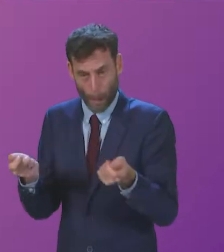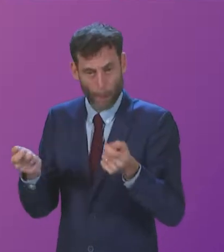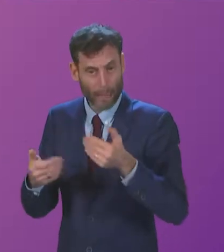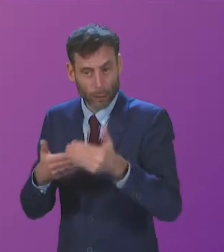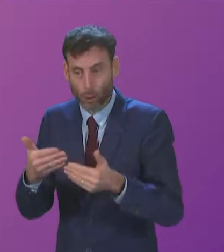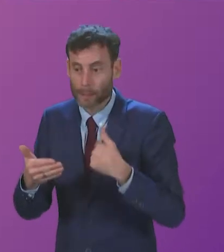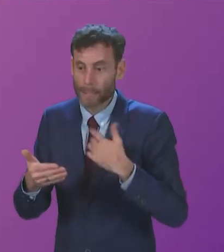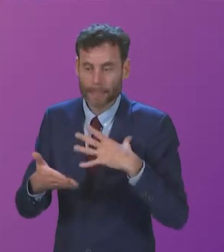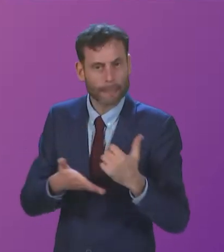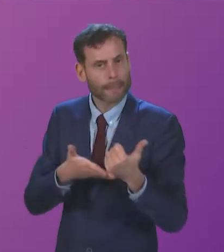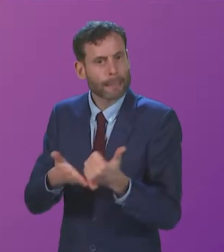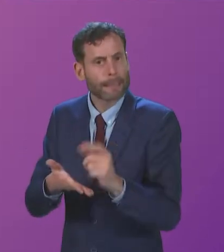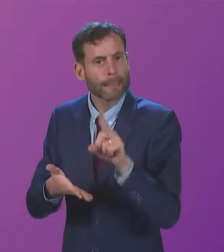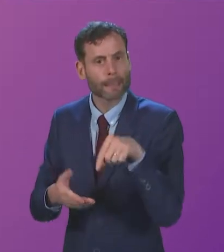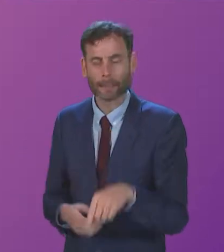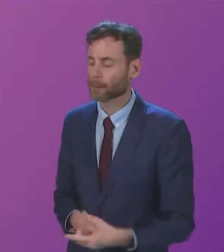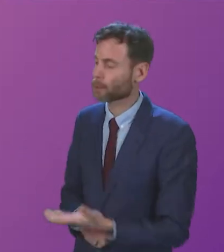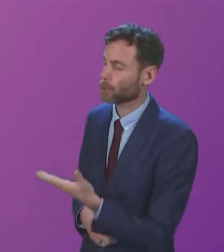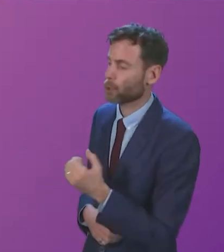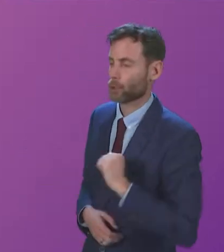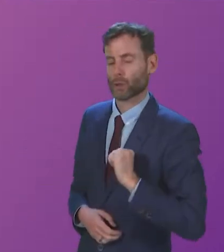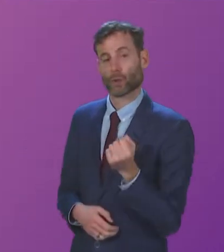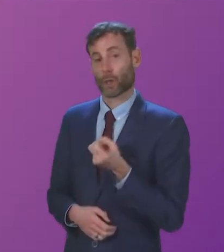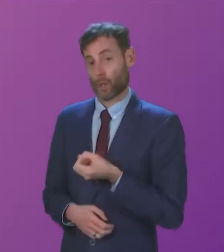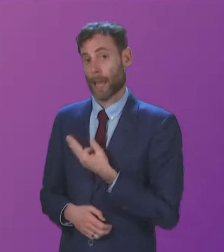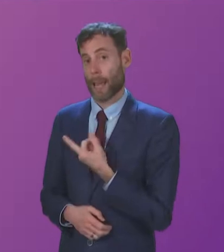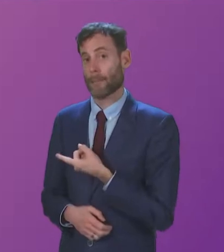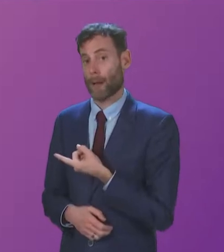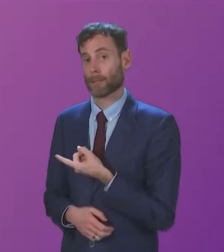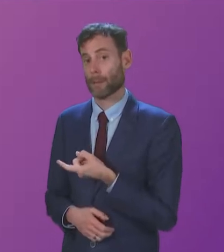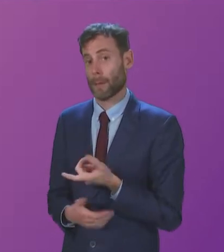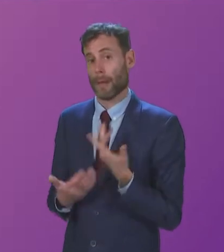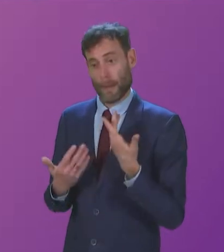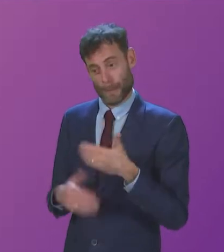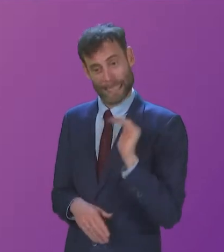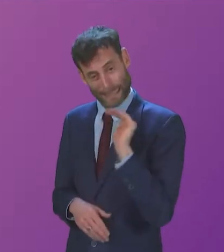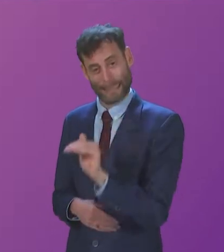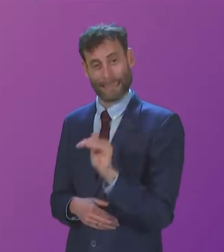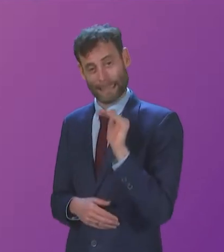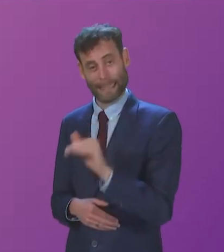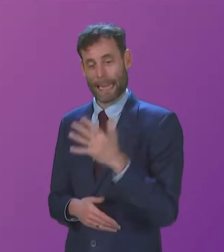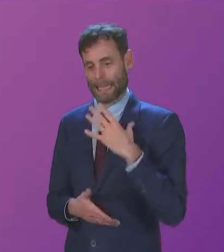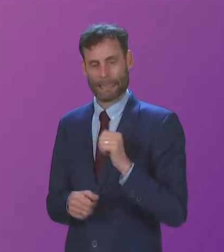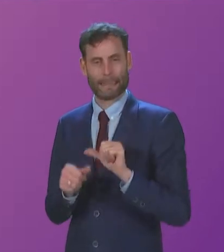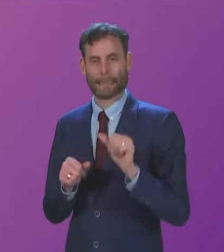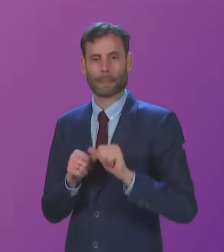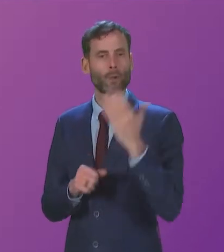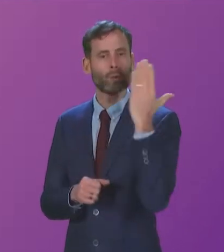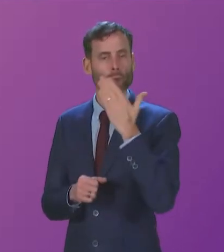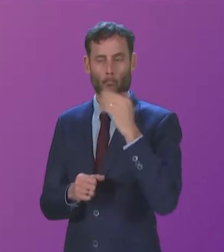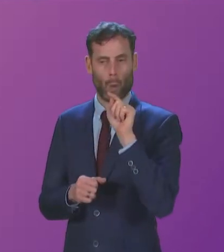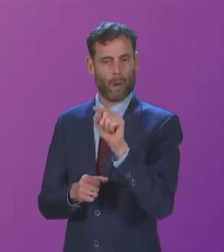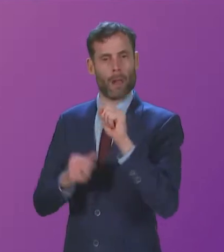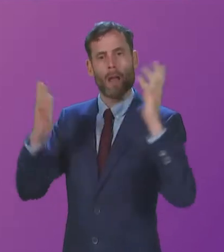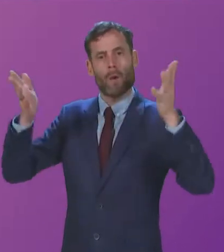Martin Whitfield. I'm very grateful. Scottish Labour and these benches have been highlighting about the need for proper ventilation in schools for over a year